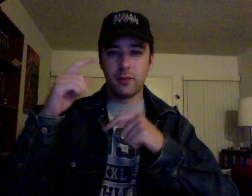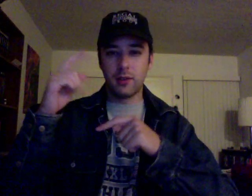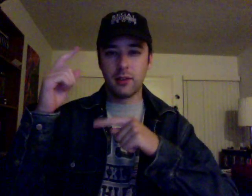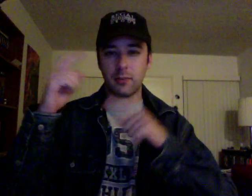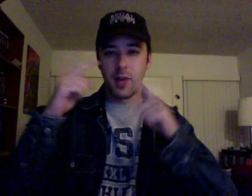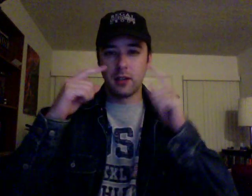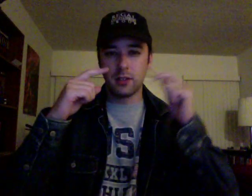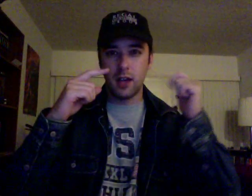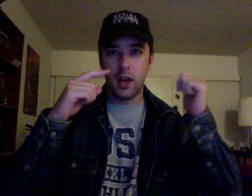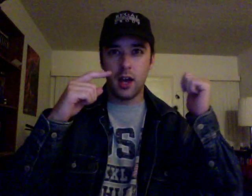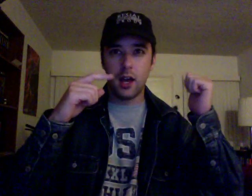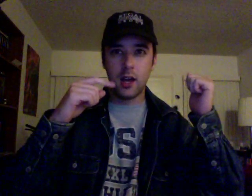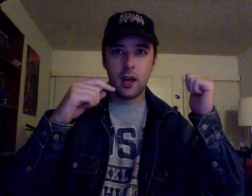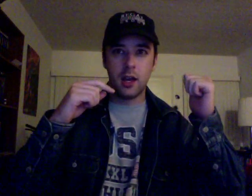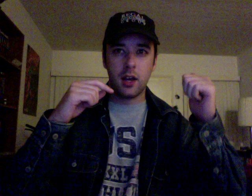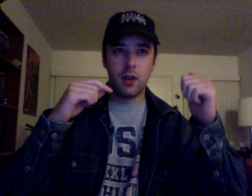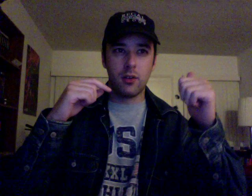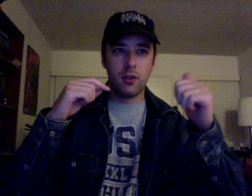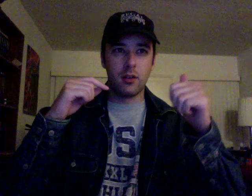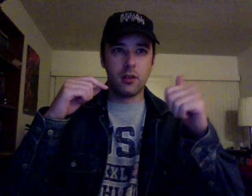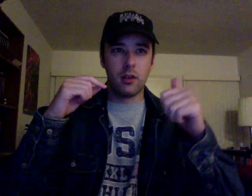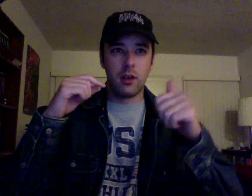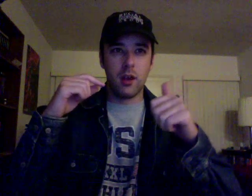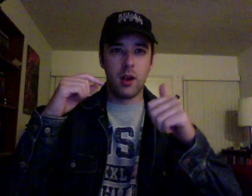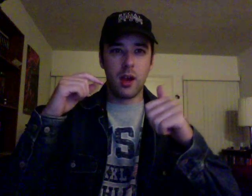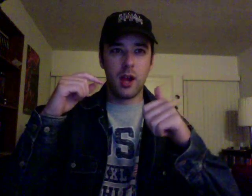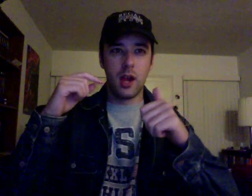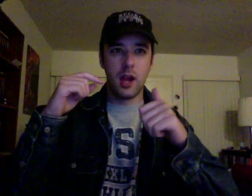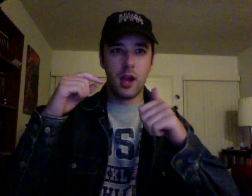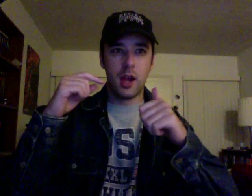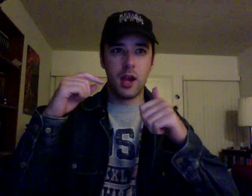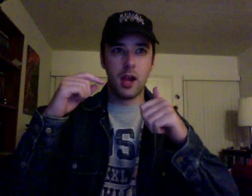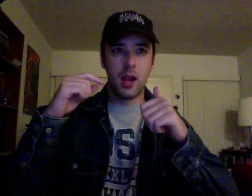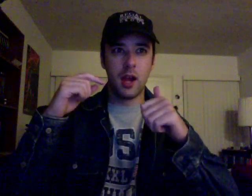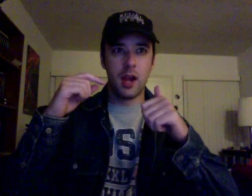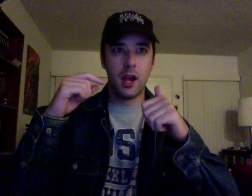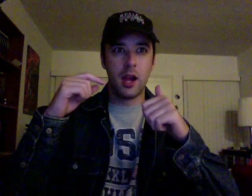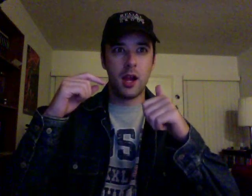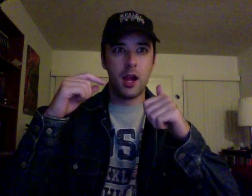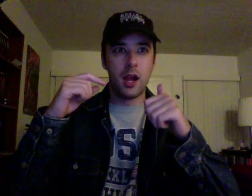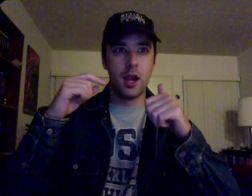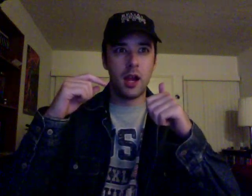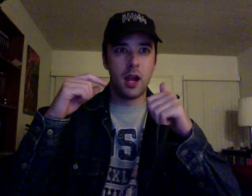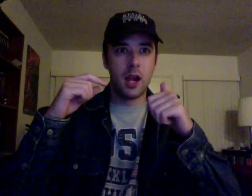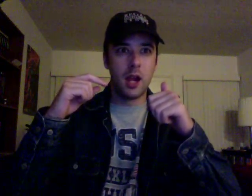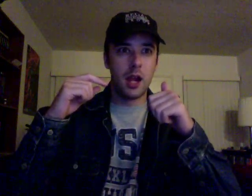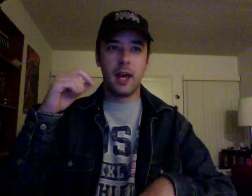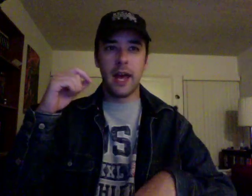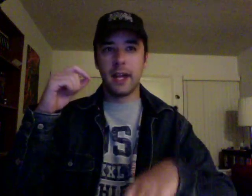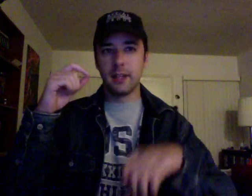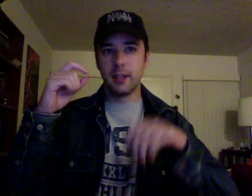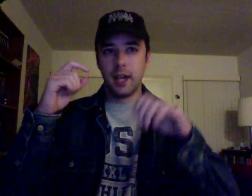really the Spanish guy. Or, and his lady